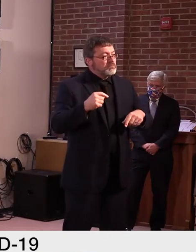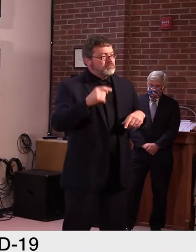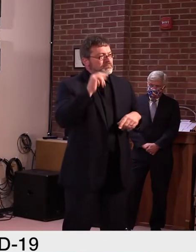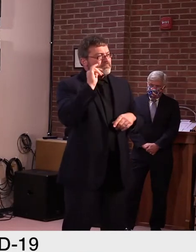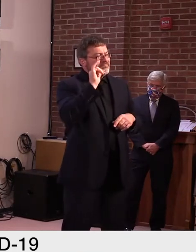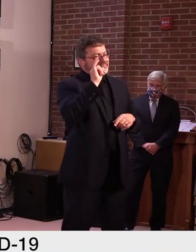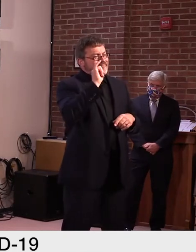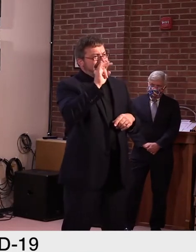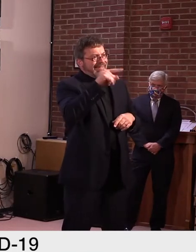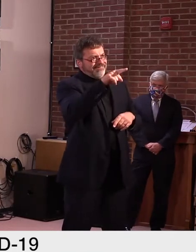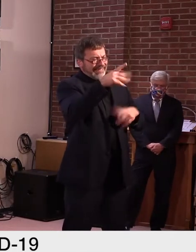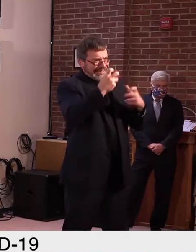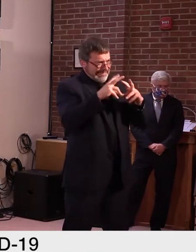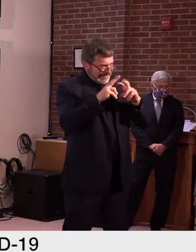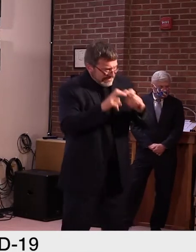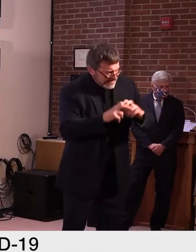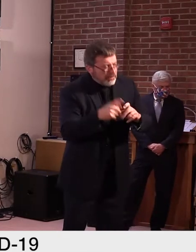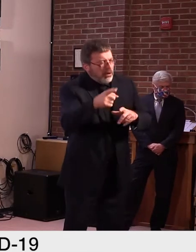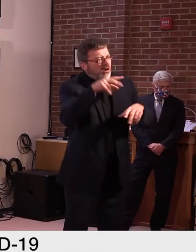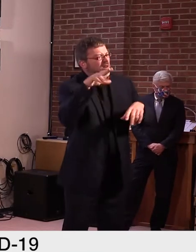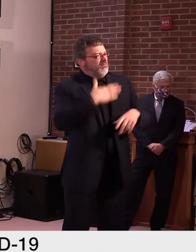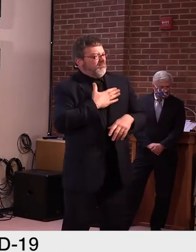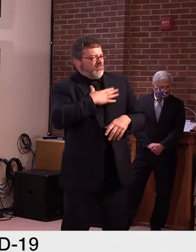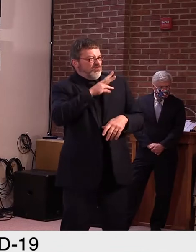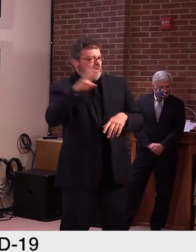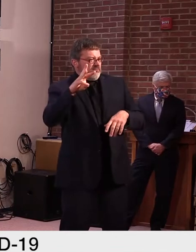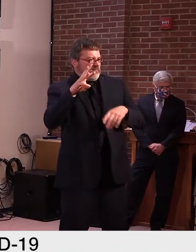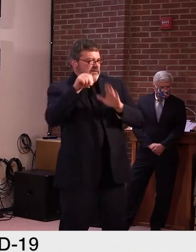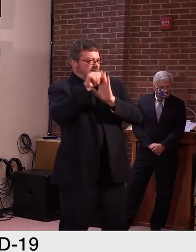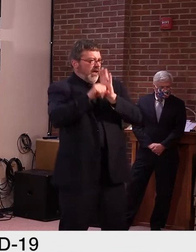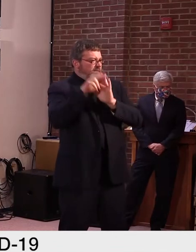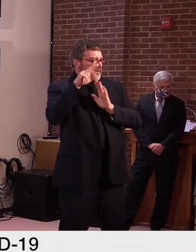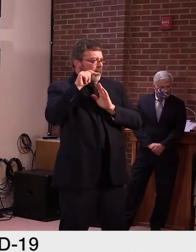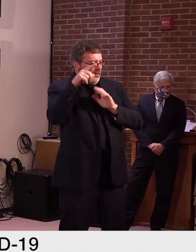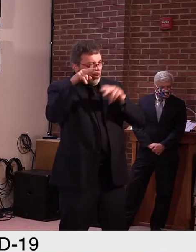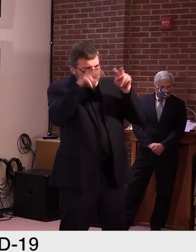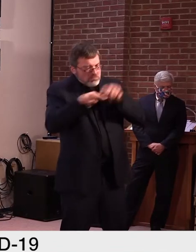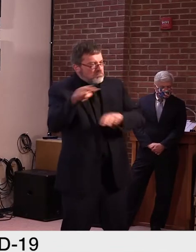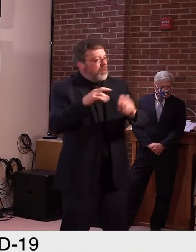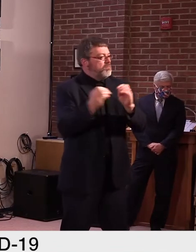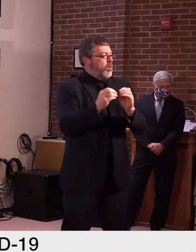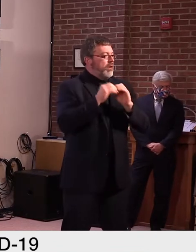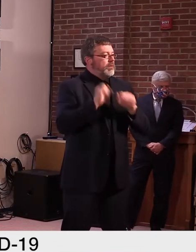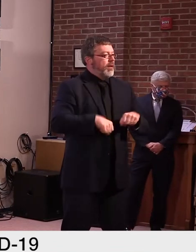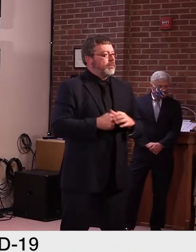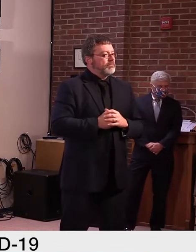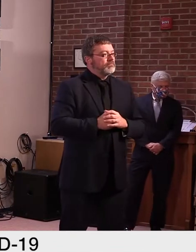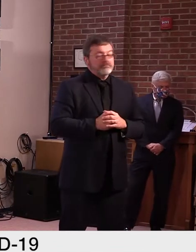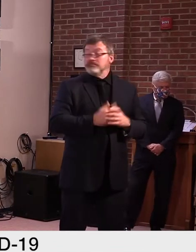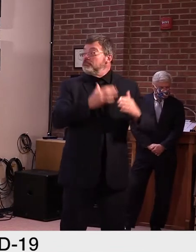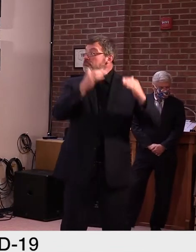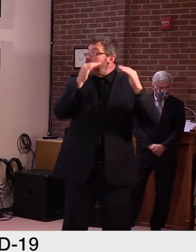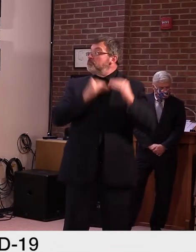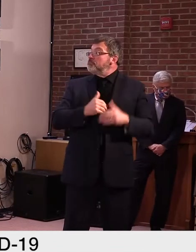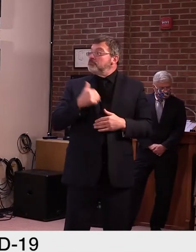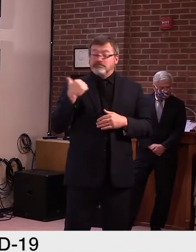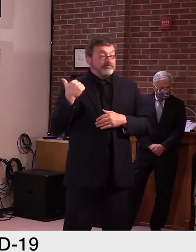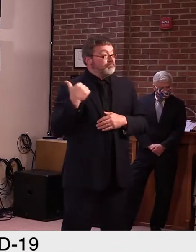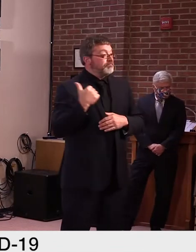Turning now to a national analysis, we'll go through this very briefly, but we wanted to demonstrate what Dr. Levine has been talking about and what